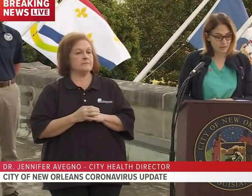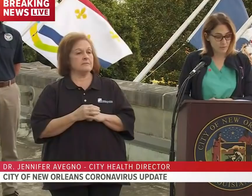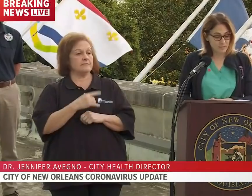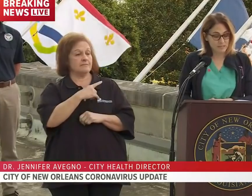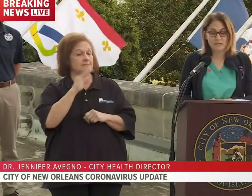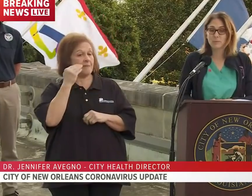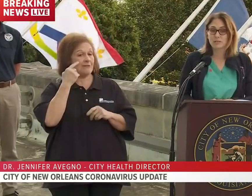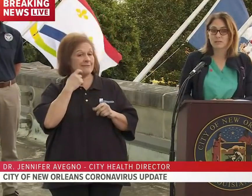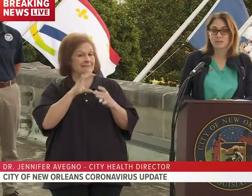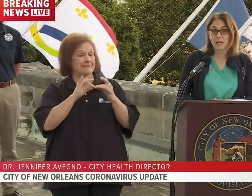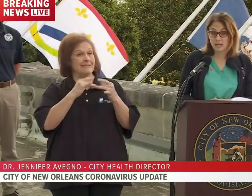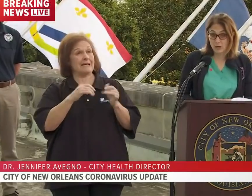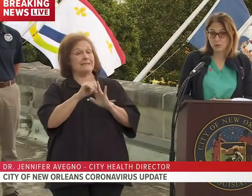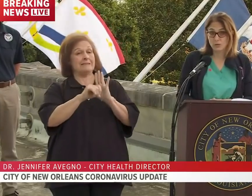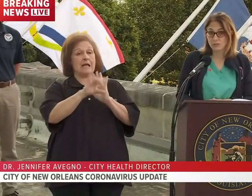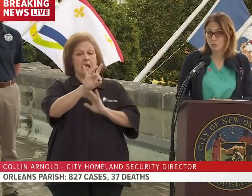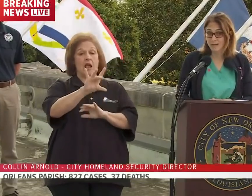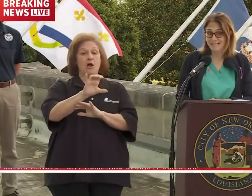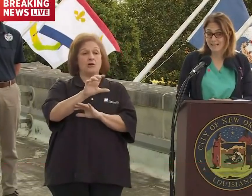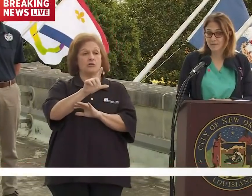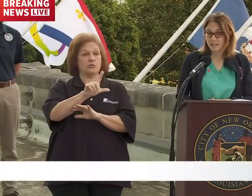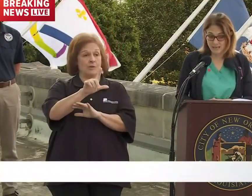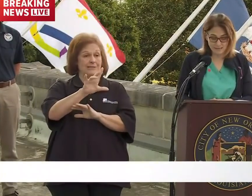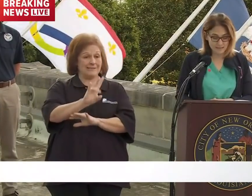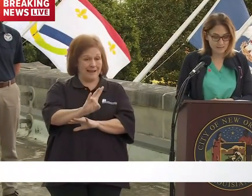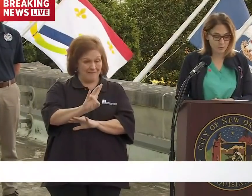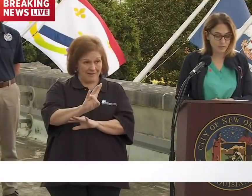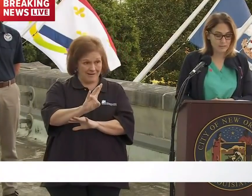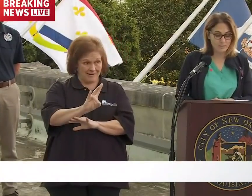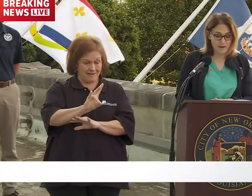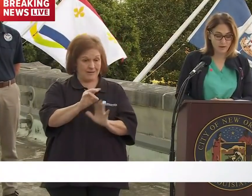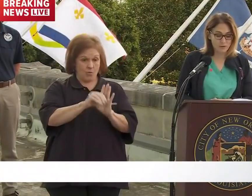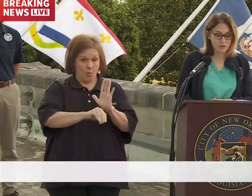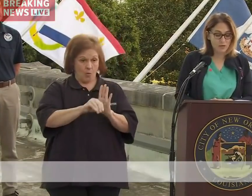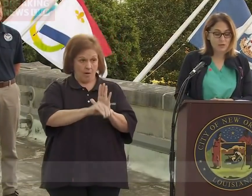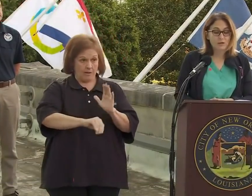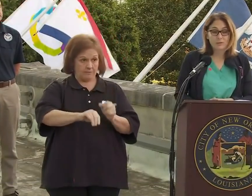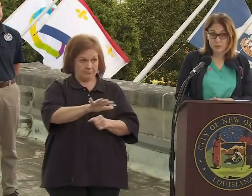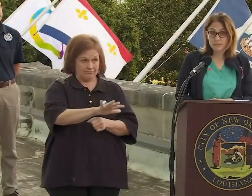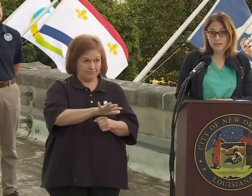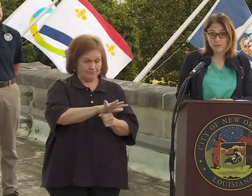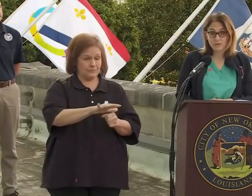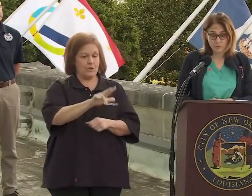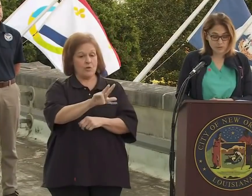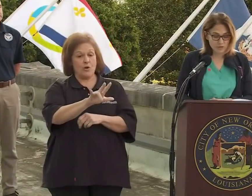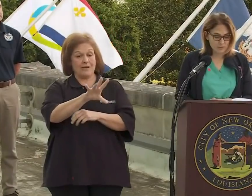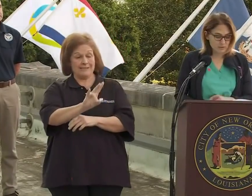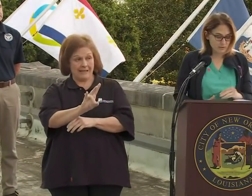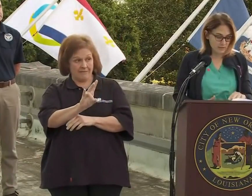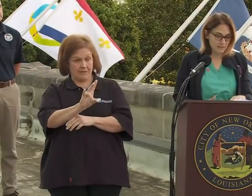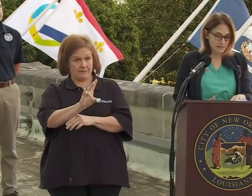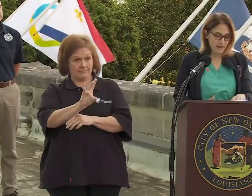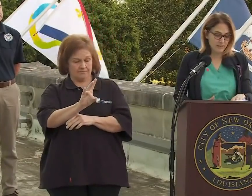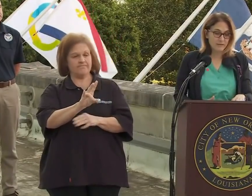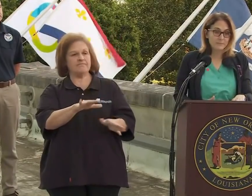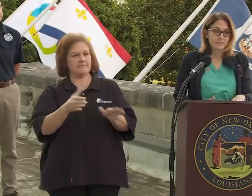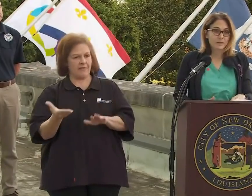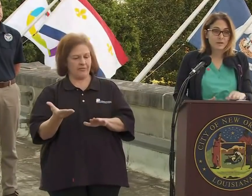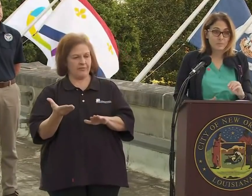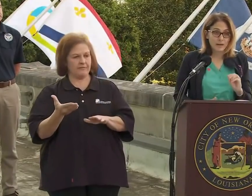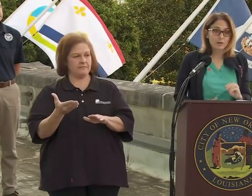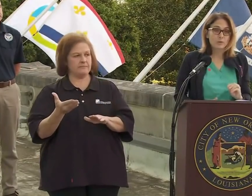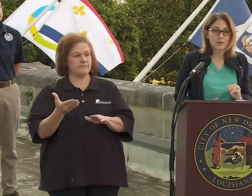from the state brings us to 827 cases in Orleans Parish, 37 of which have resulted in death.